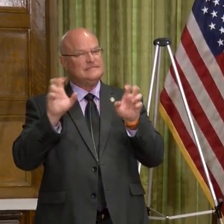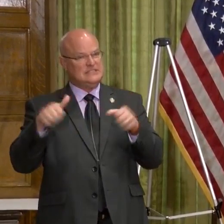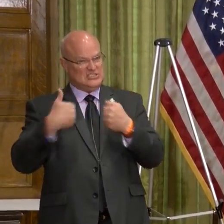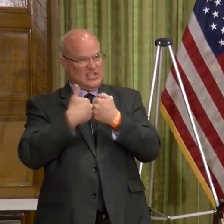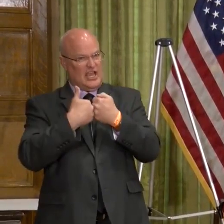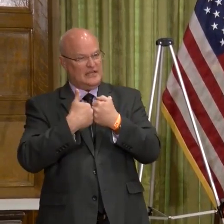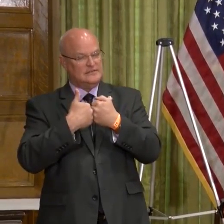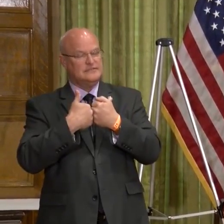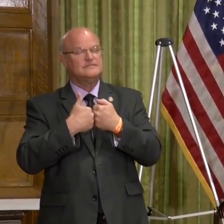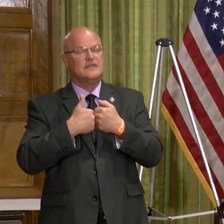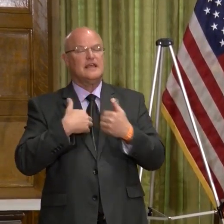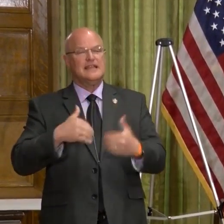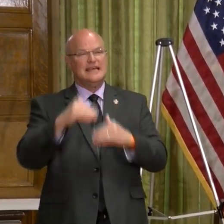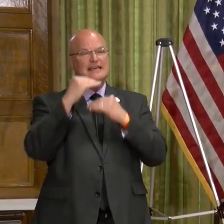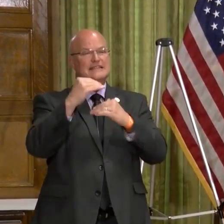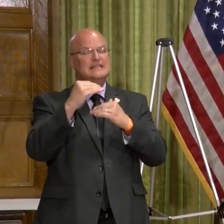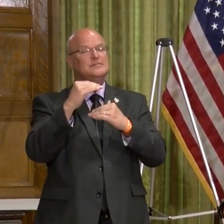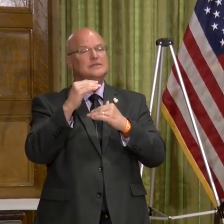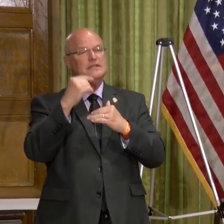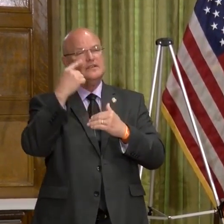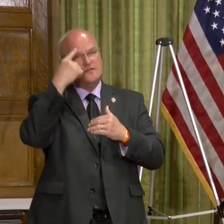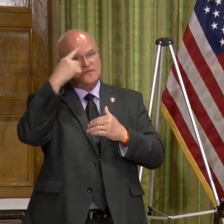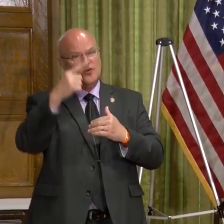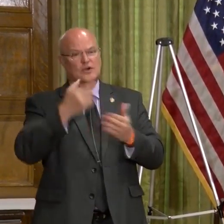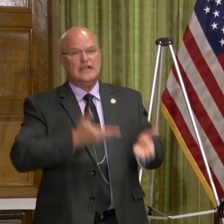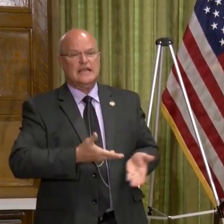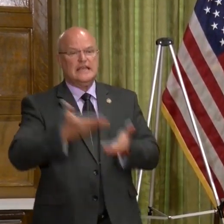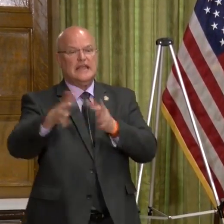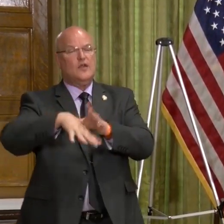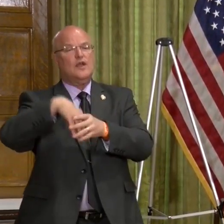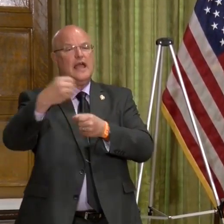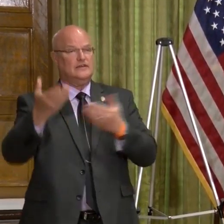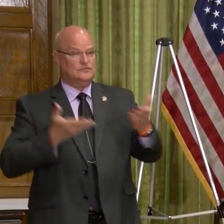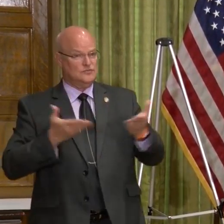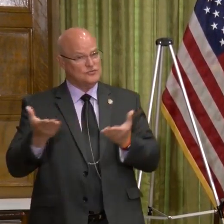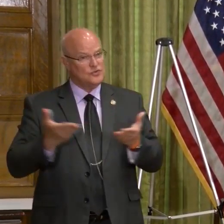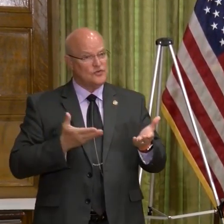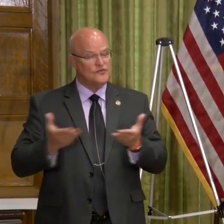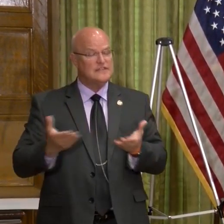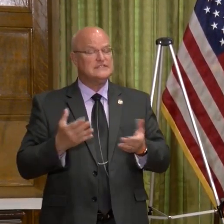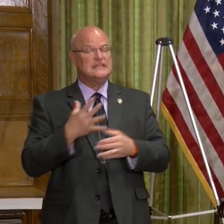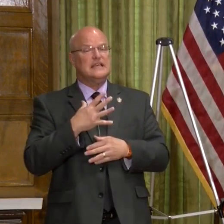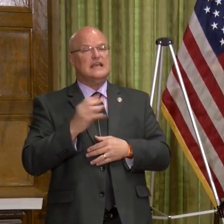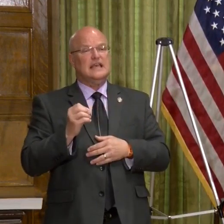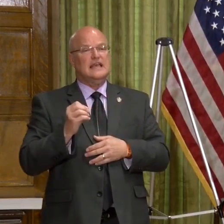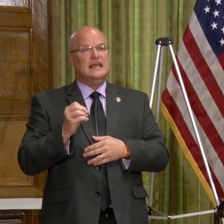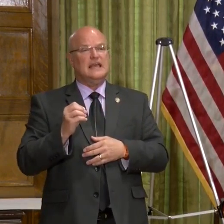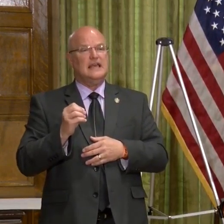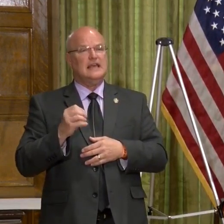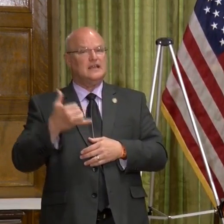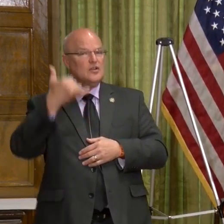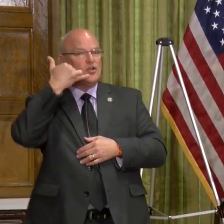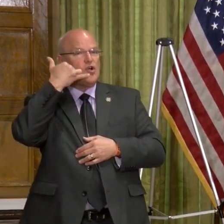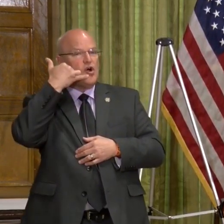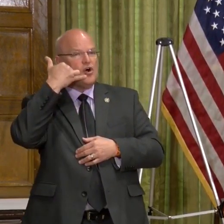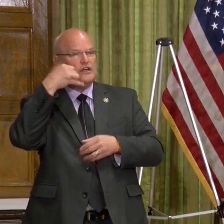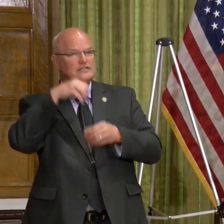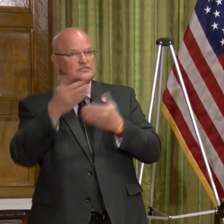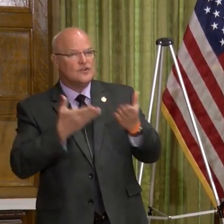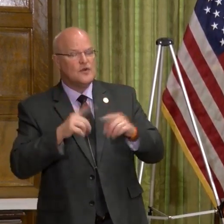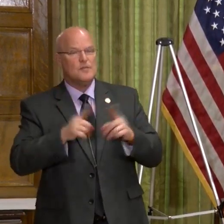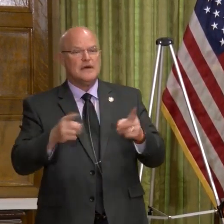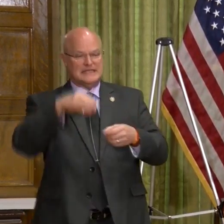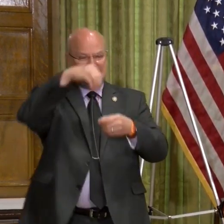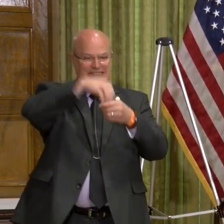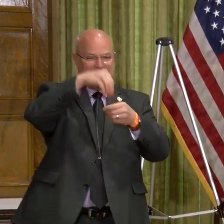They've been limited to carry out service, call-in service, but not any